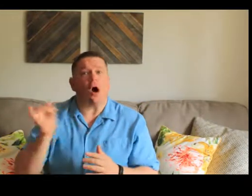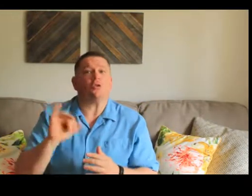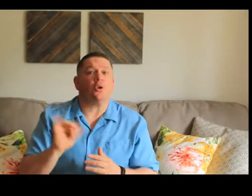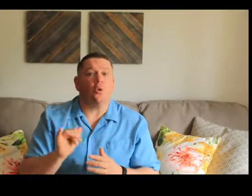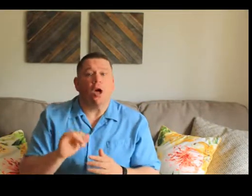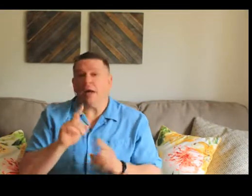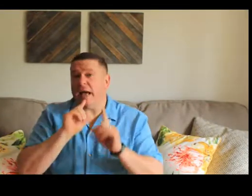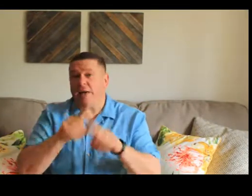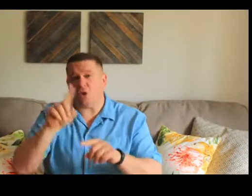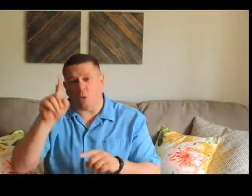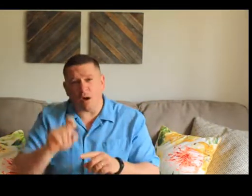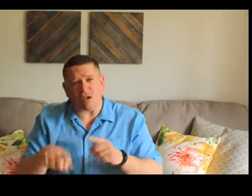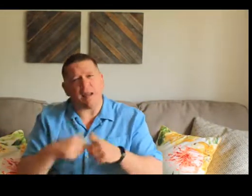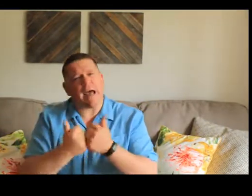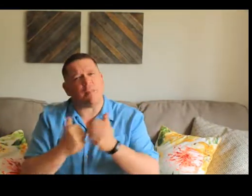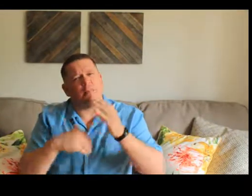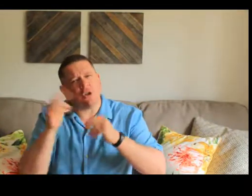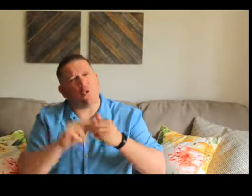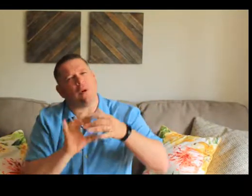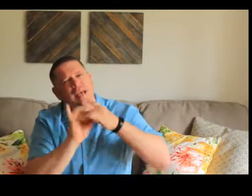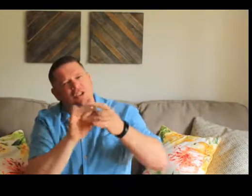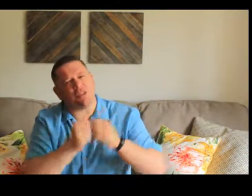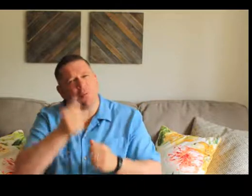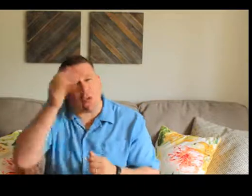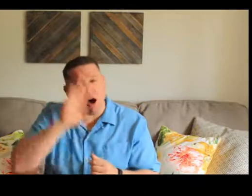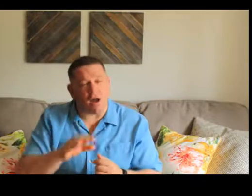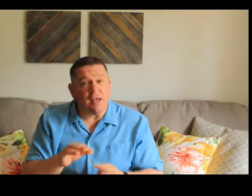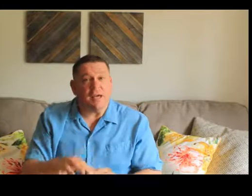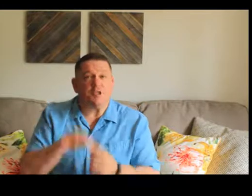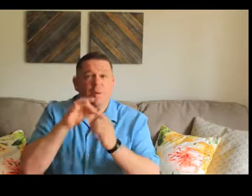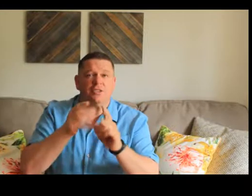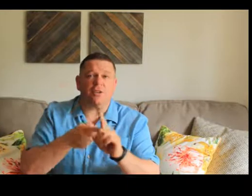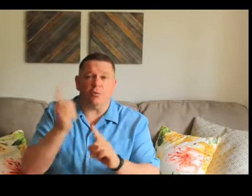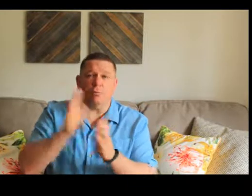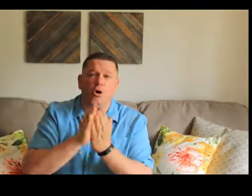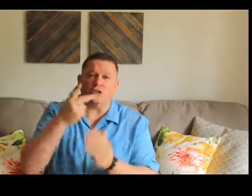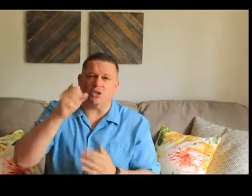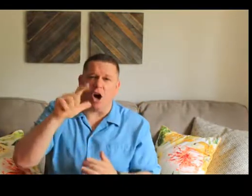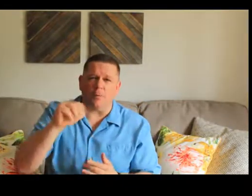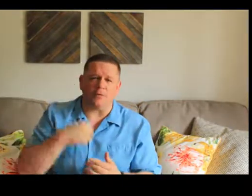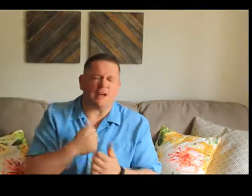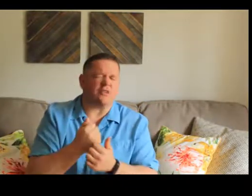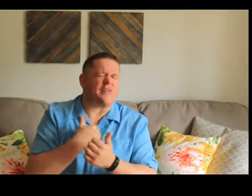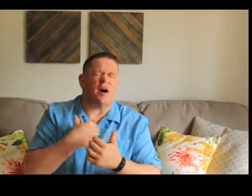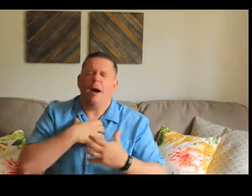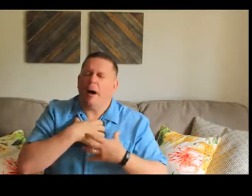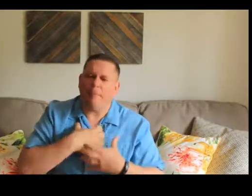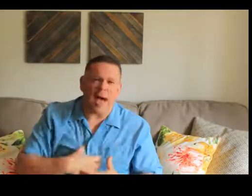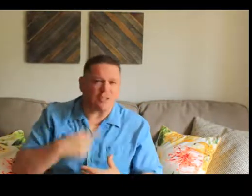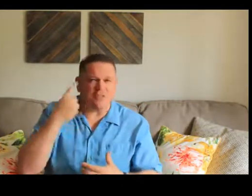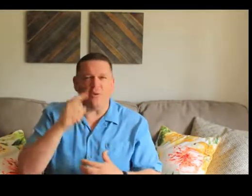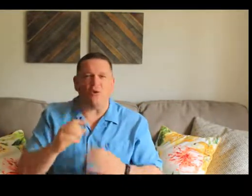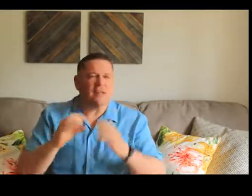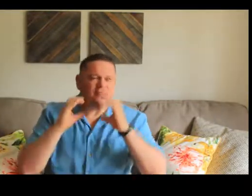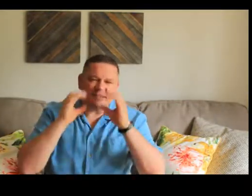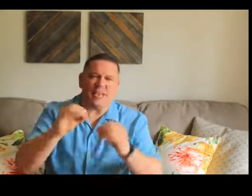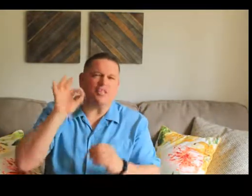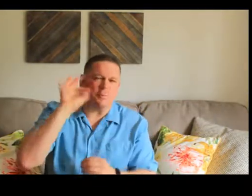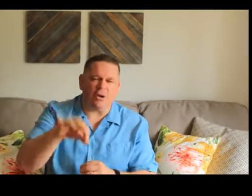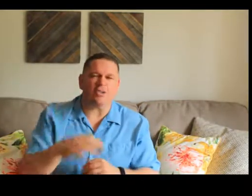also going to answer the question about how to build a relationship with God, especially through the book of Psalms, which I just have a passion for, to teach and preach